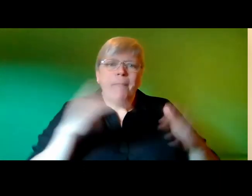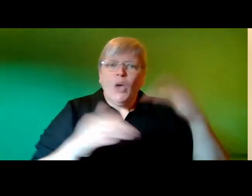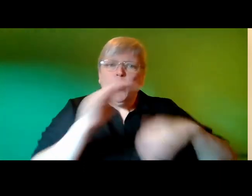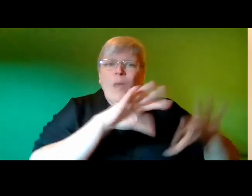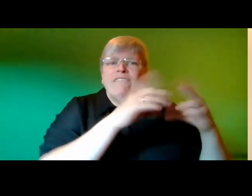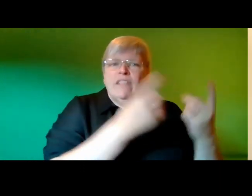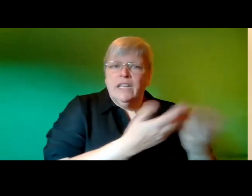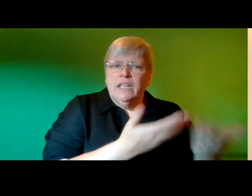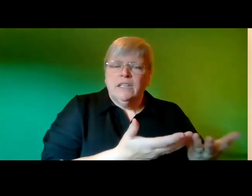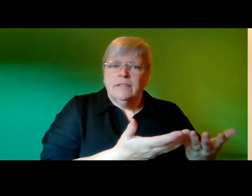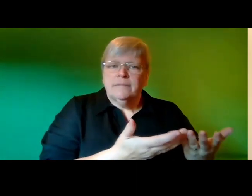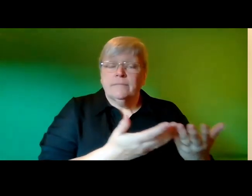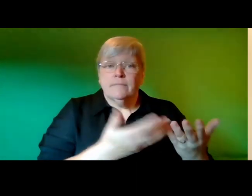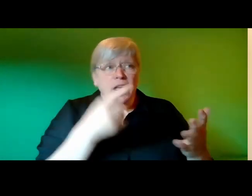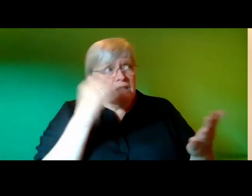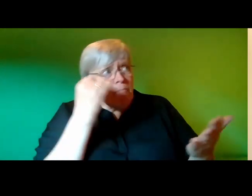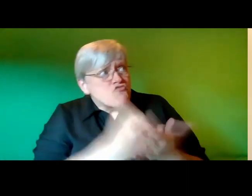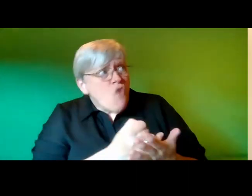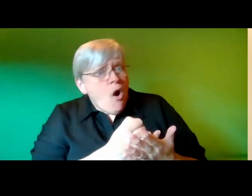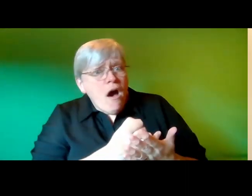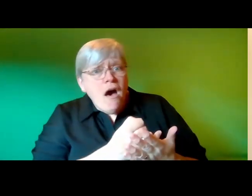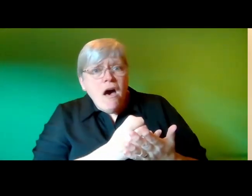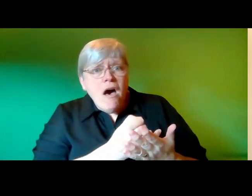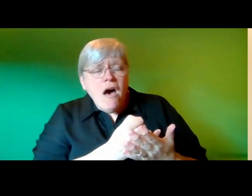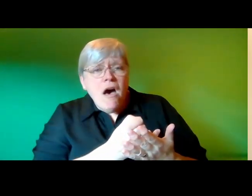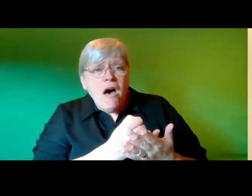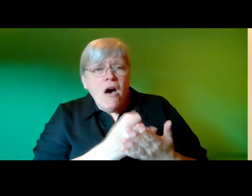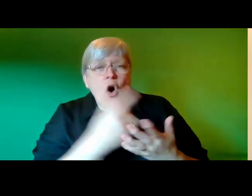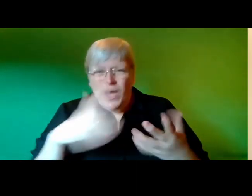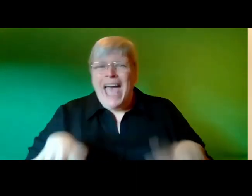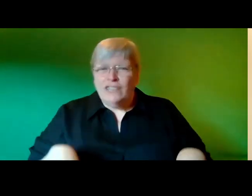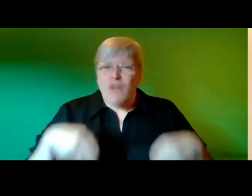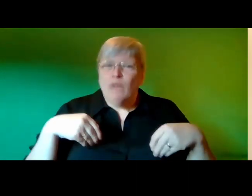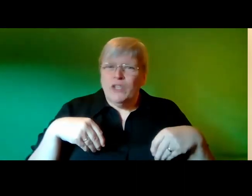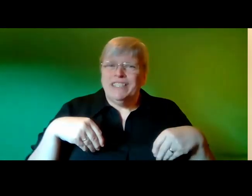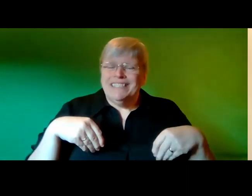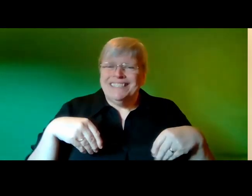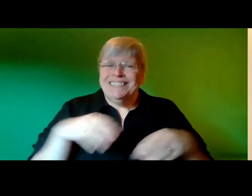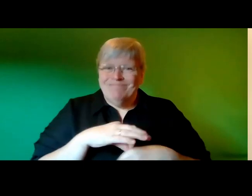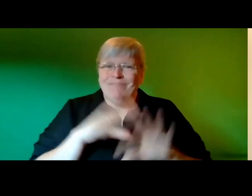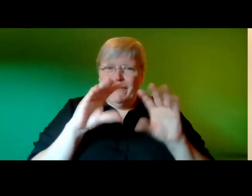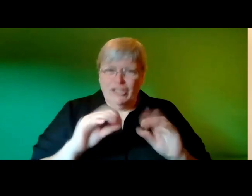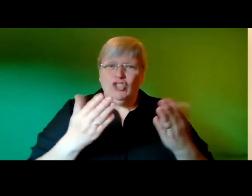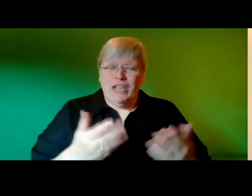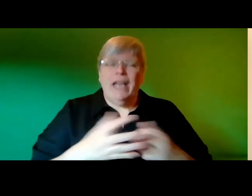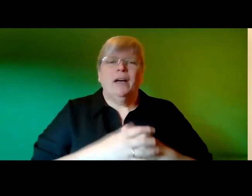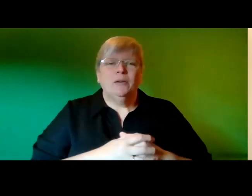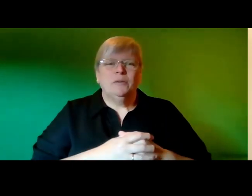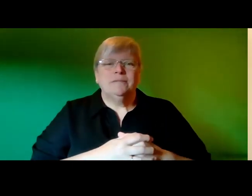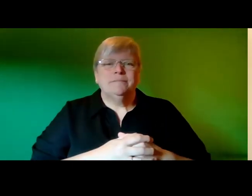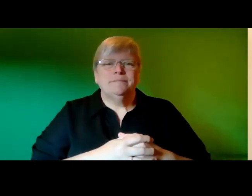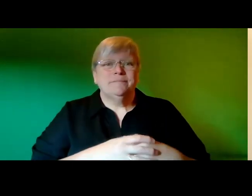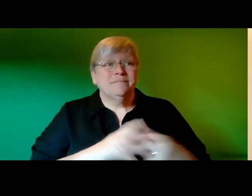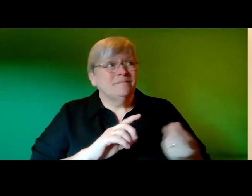is something wrong you can pull your trousers back up that's the scan finish now the unanswered